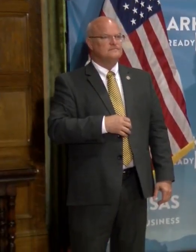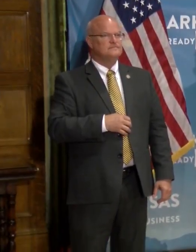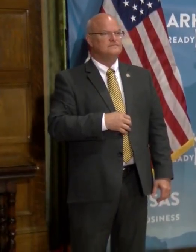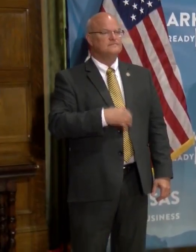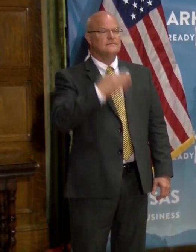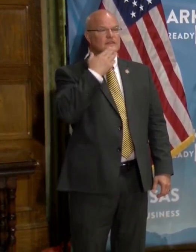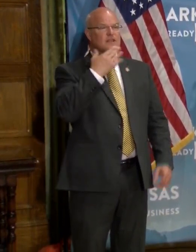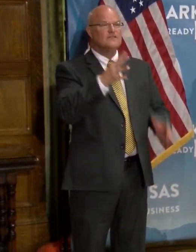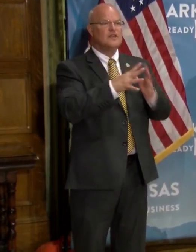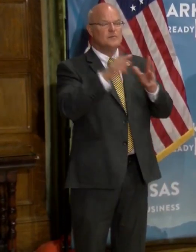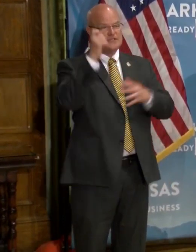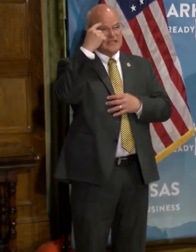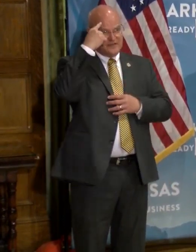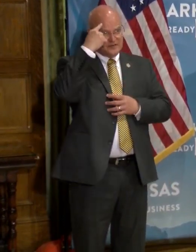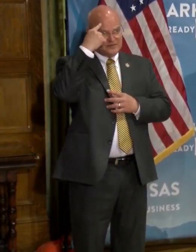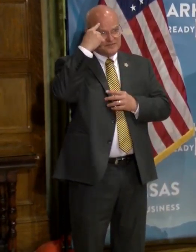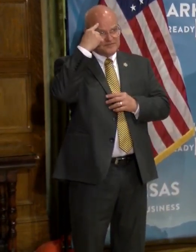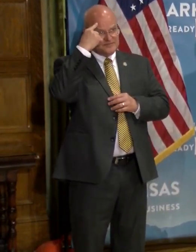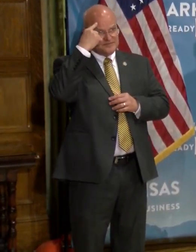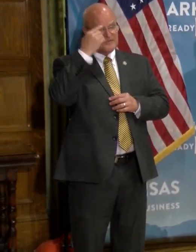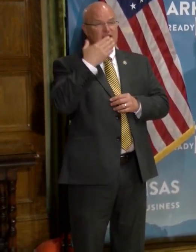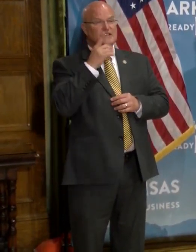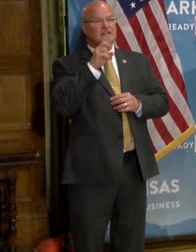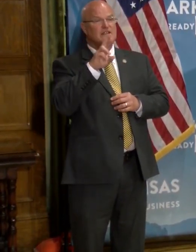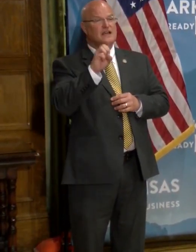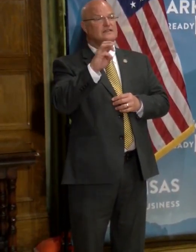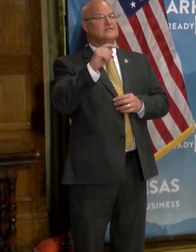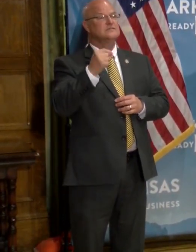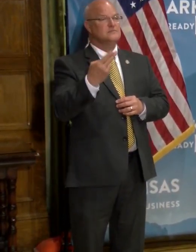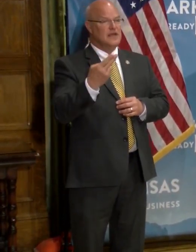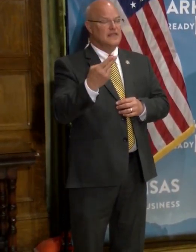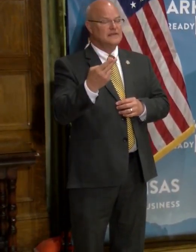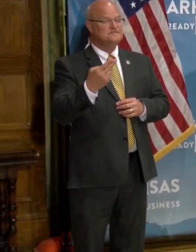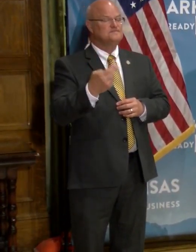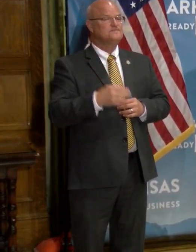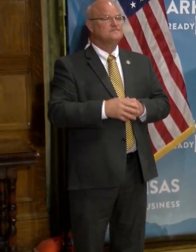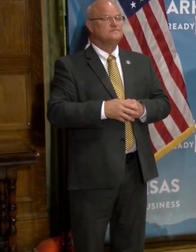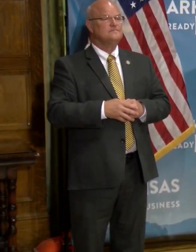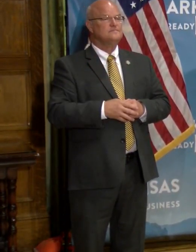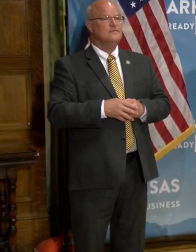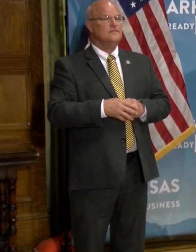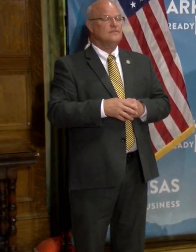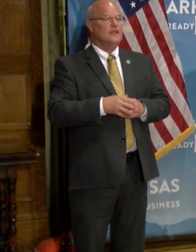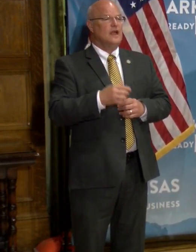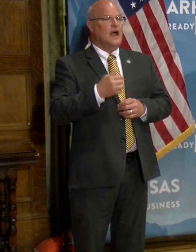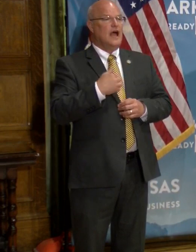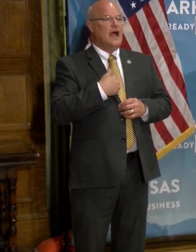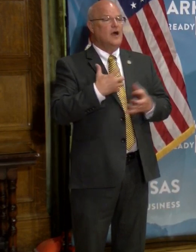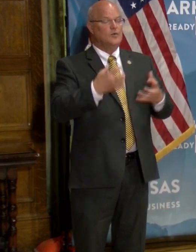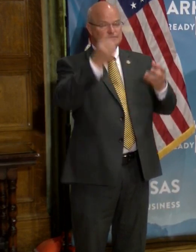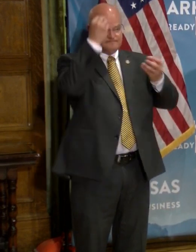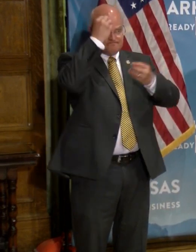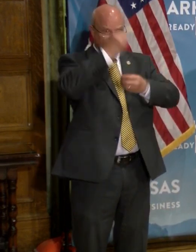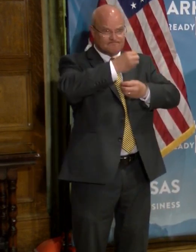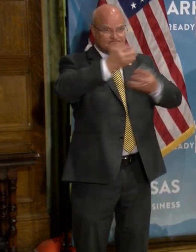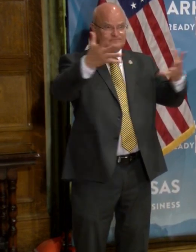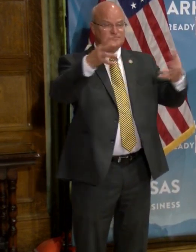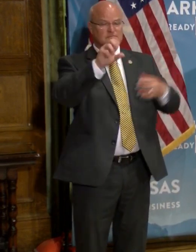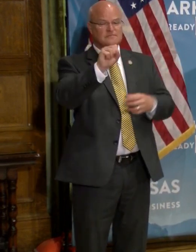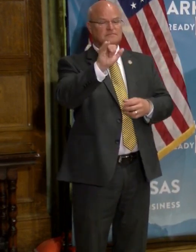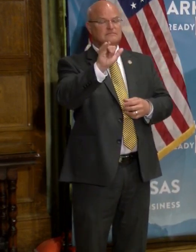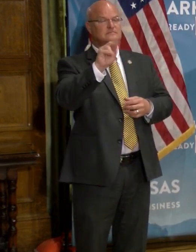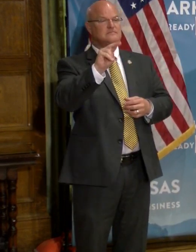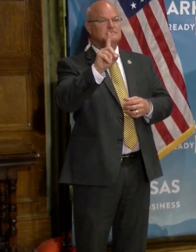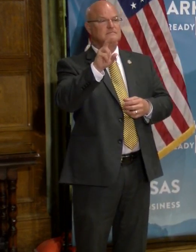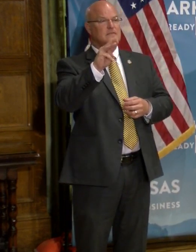Thank you very much, Governor. Dr. Smith. Um, so, uh, I want to make, uh, the public aware of a syndrome that was, uh,